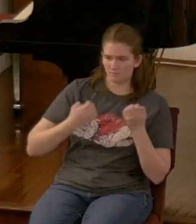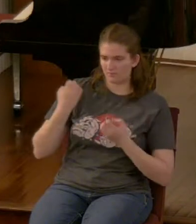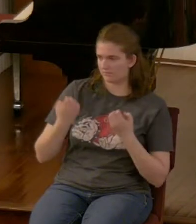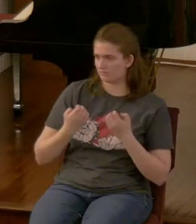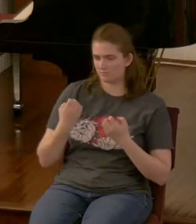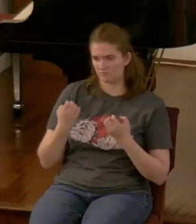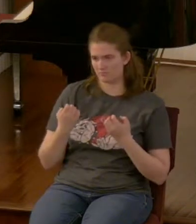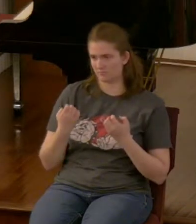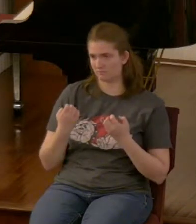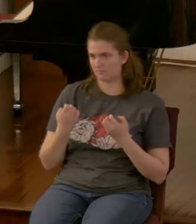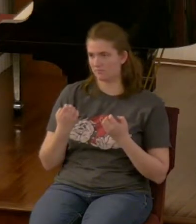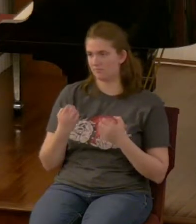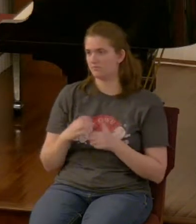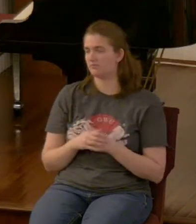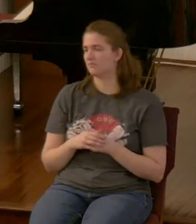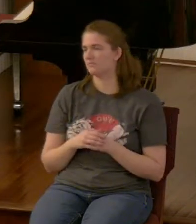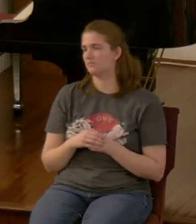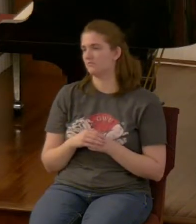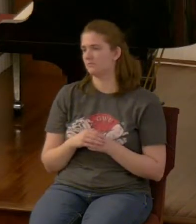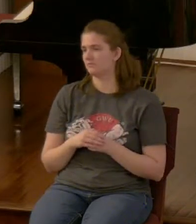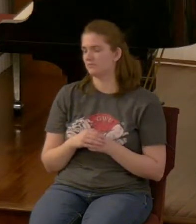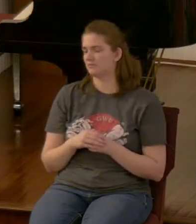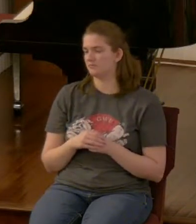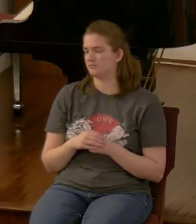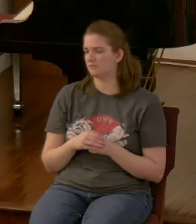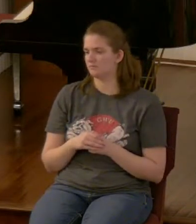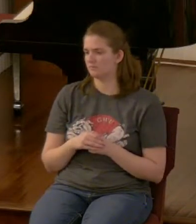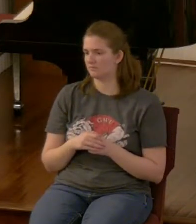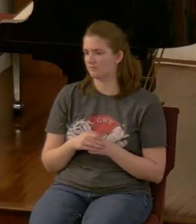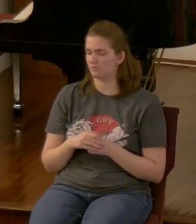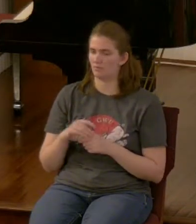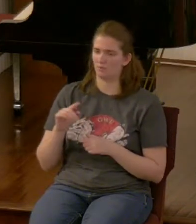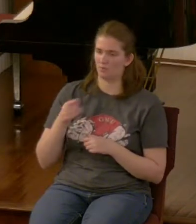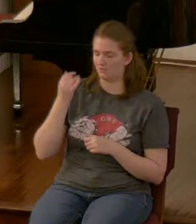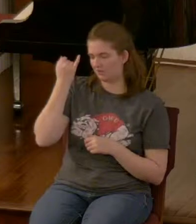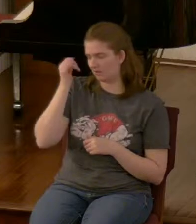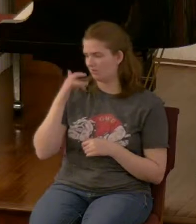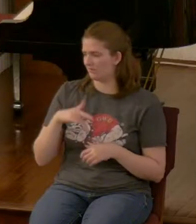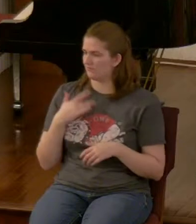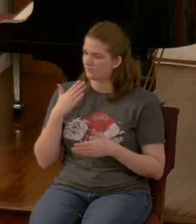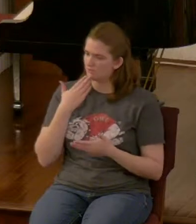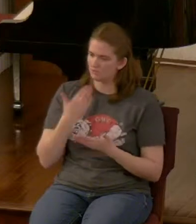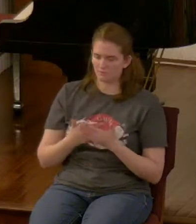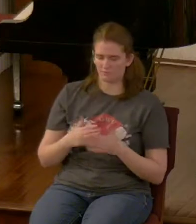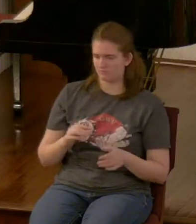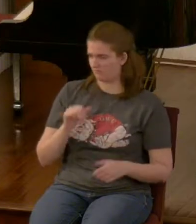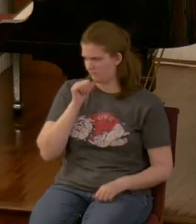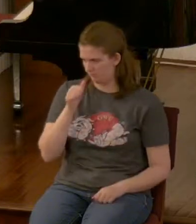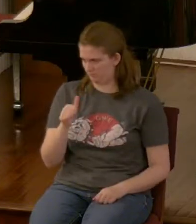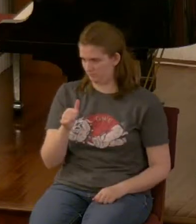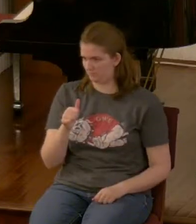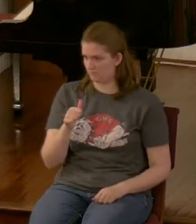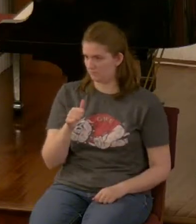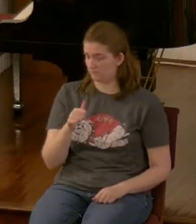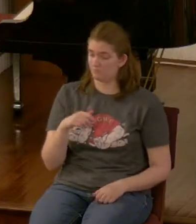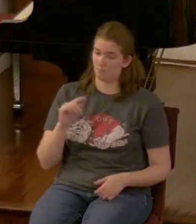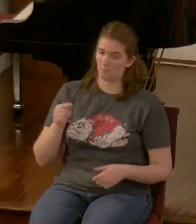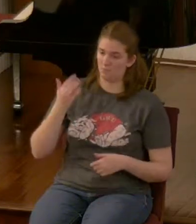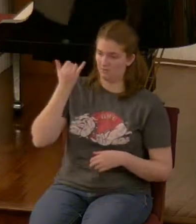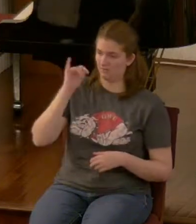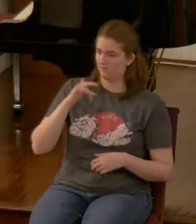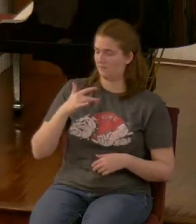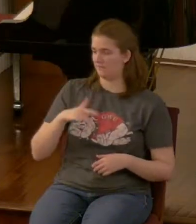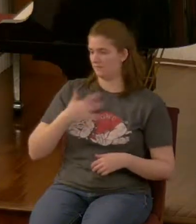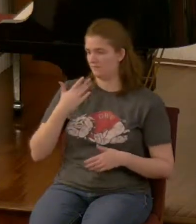this is not a only if I feel good book this is not an only if I feel bad book